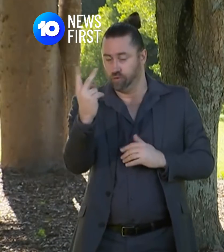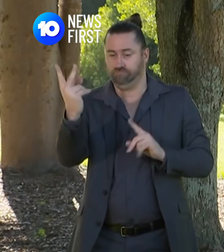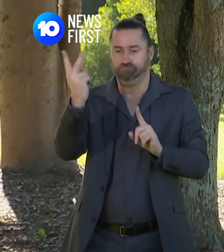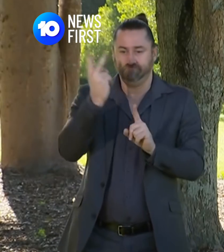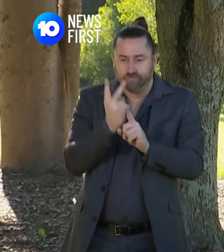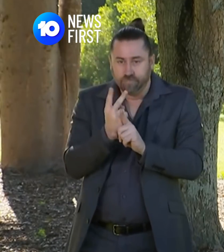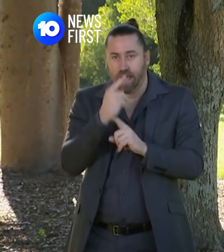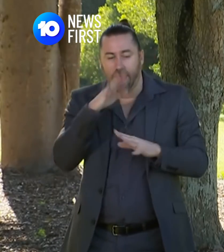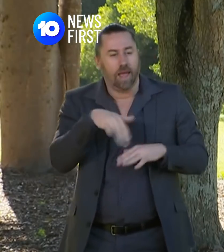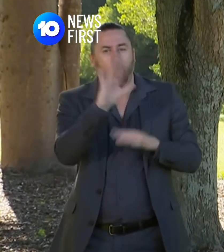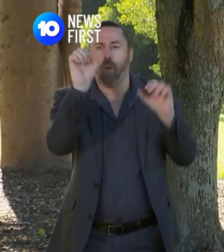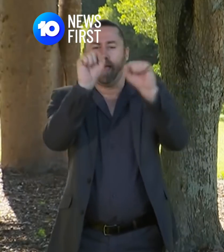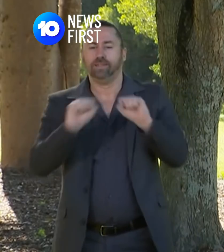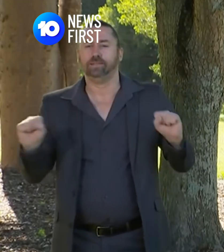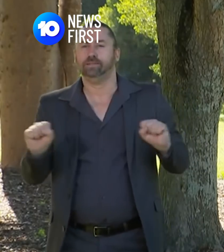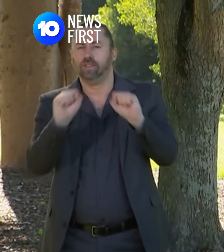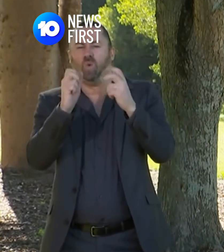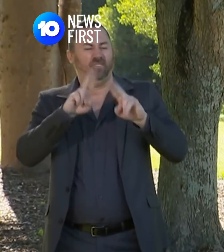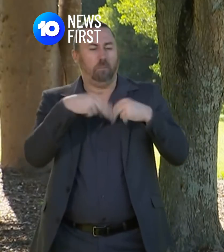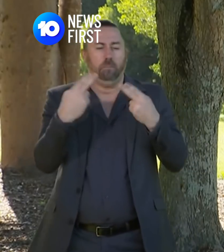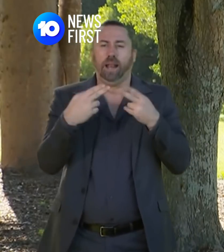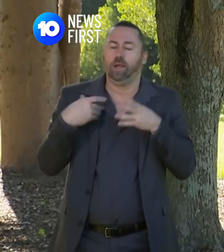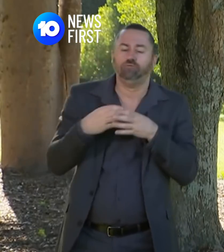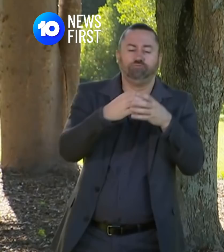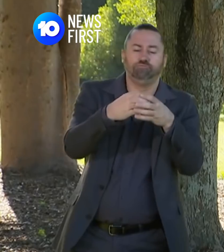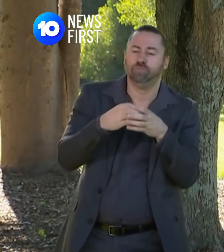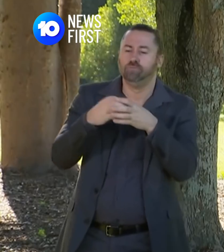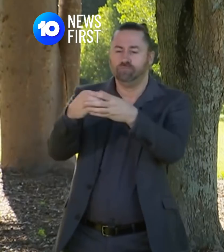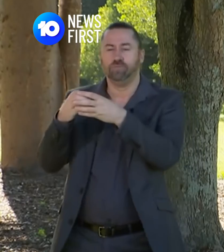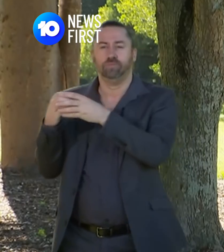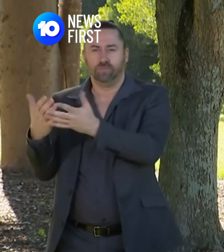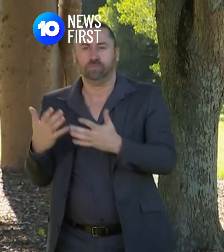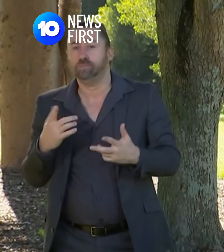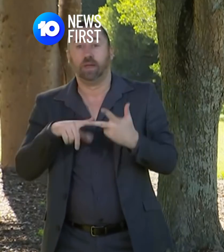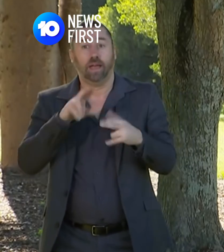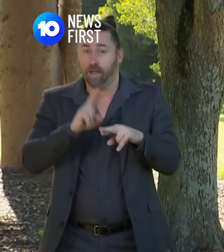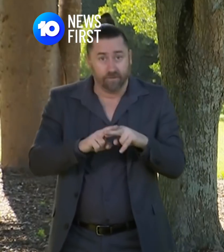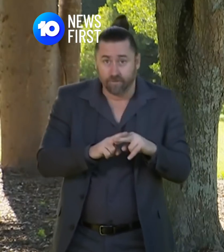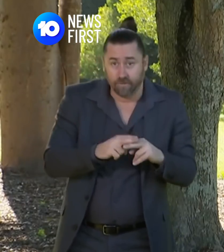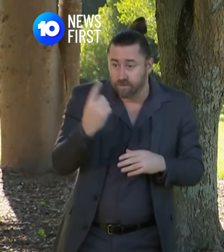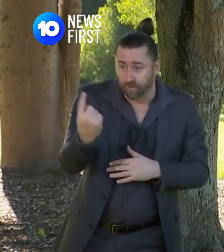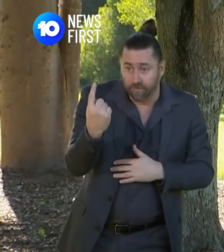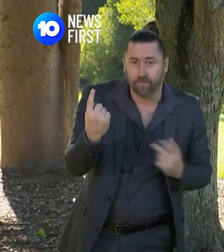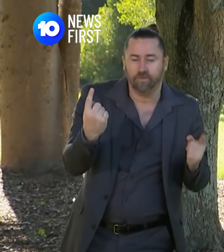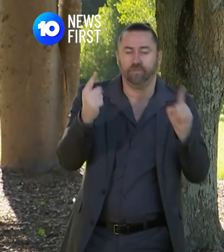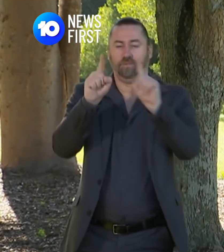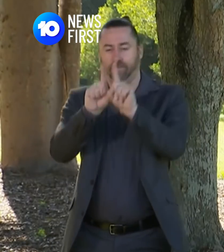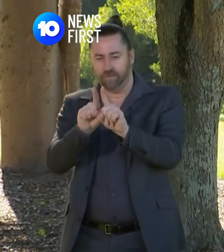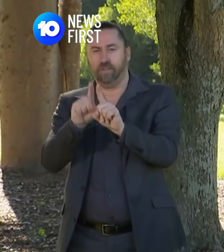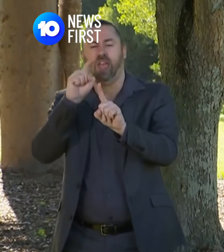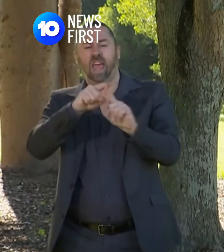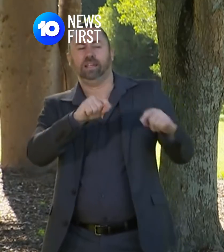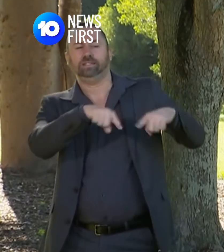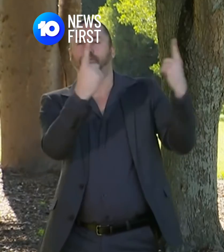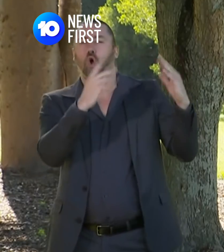exercise in a family group or if they're by themselves with one other person from